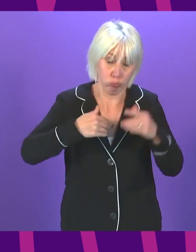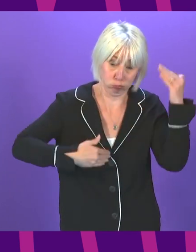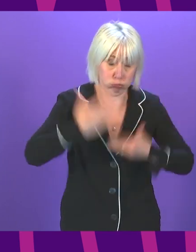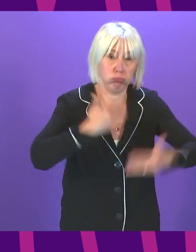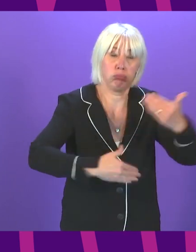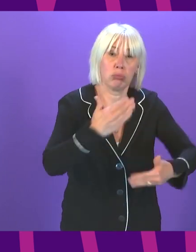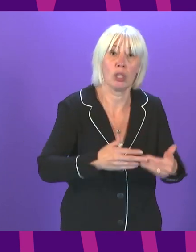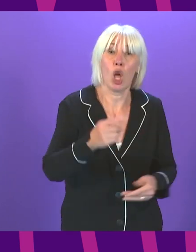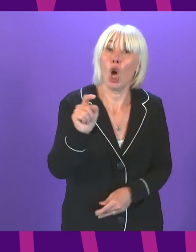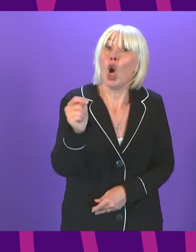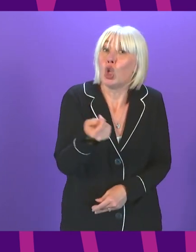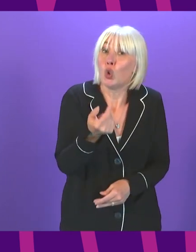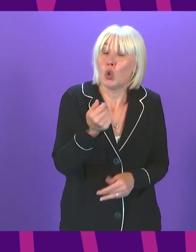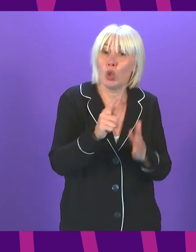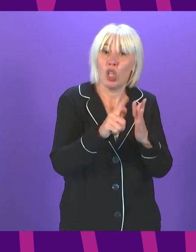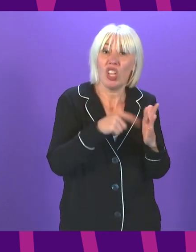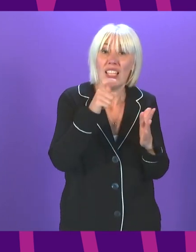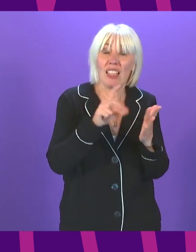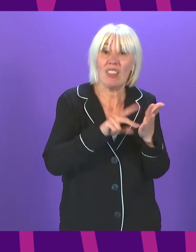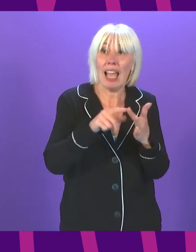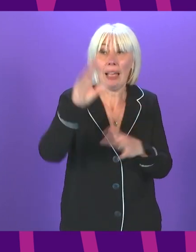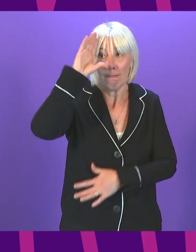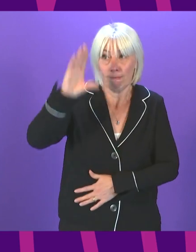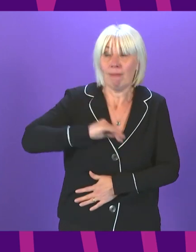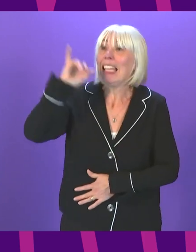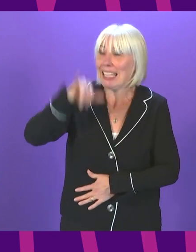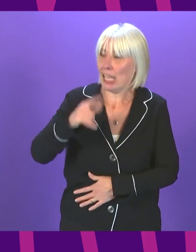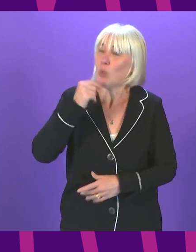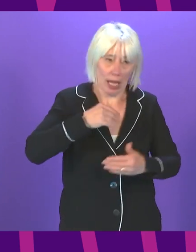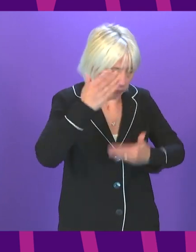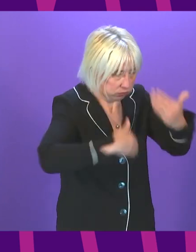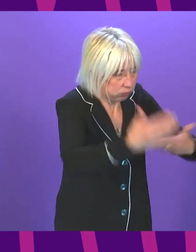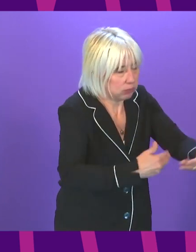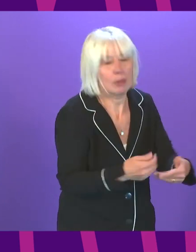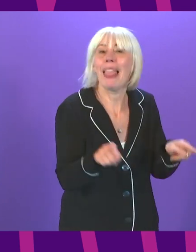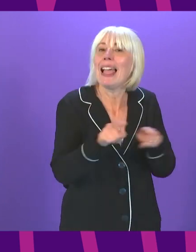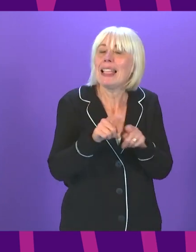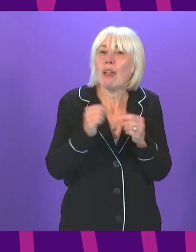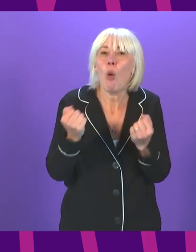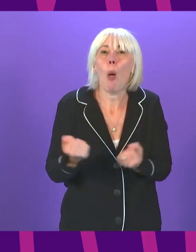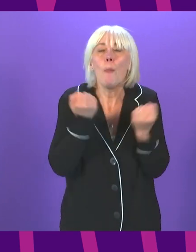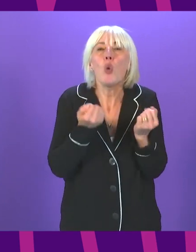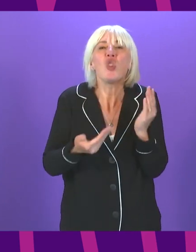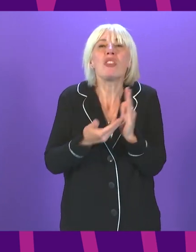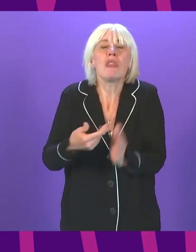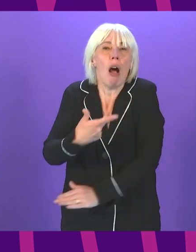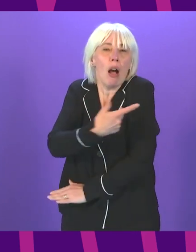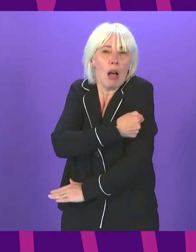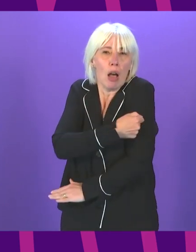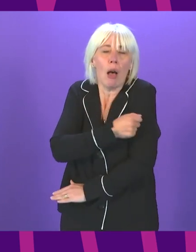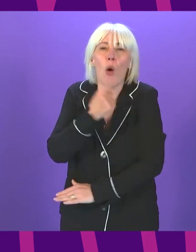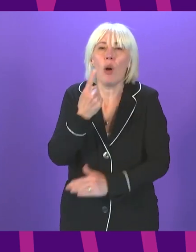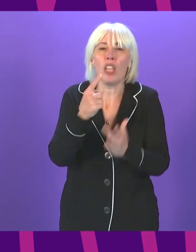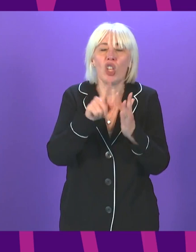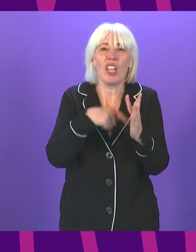as we can get a recommendation, and I hope that is soon, we want to go on with that. I'm tempted to say the same for booster campaigns, but one of the issues the JCVI is